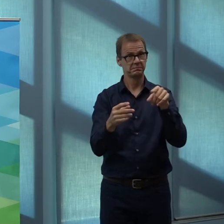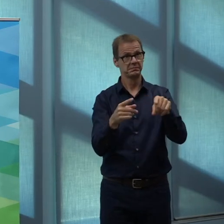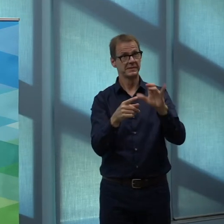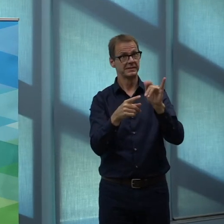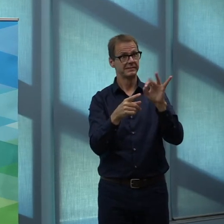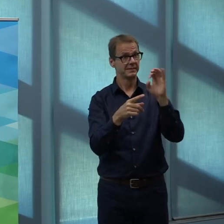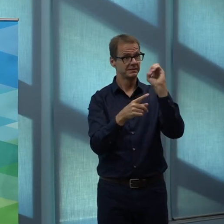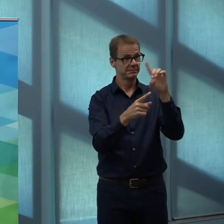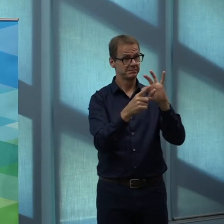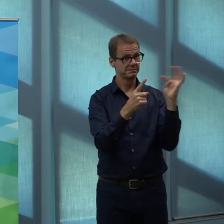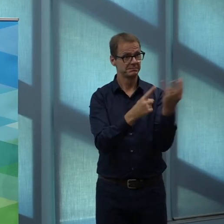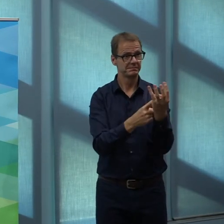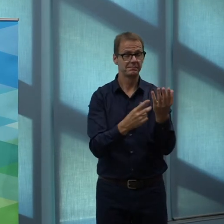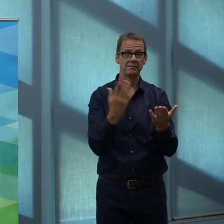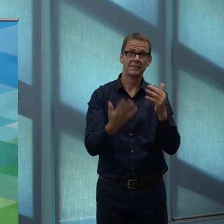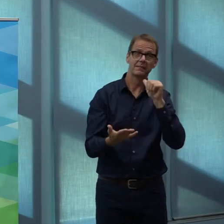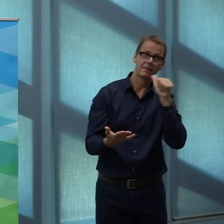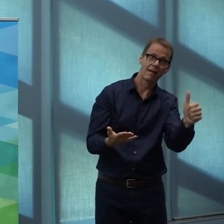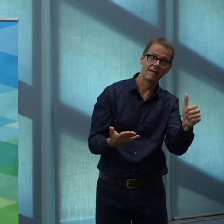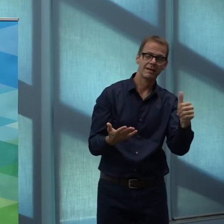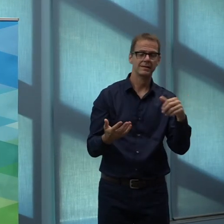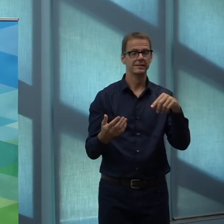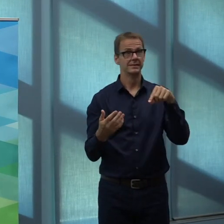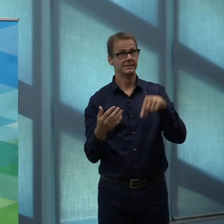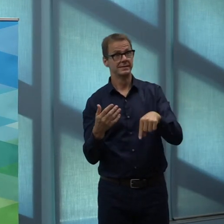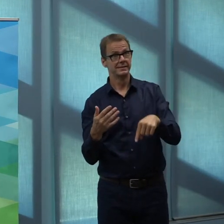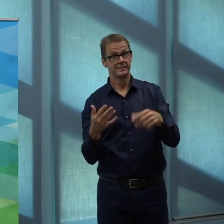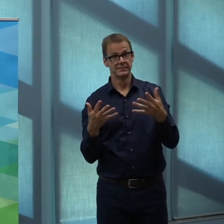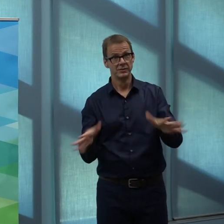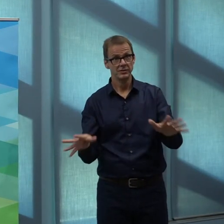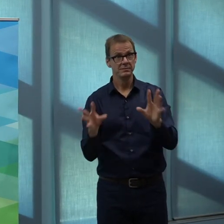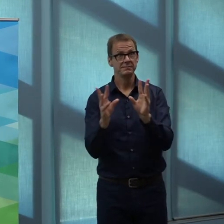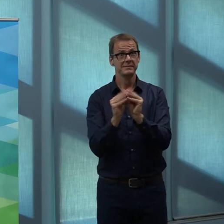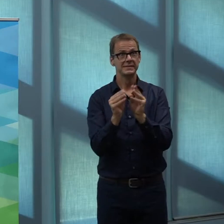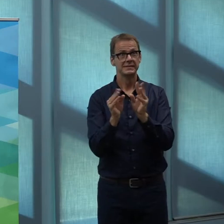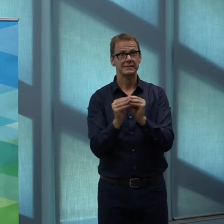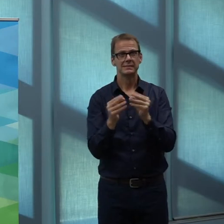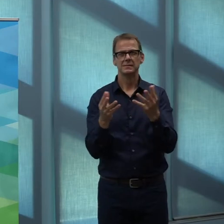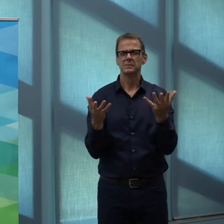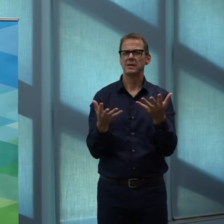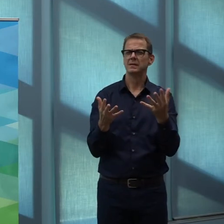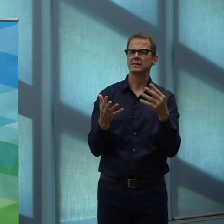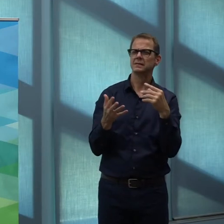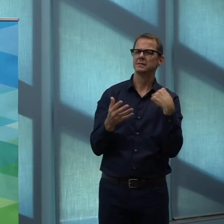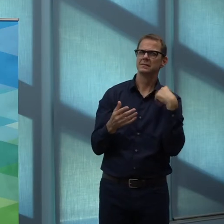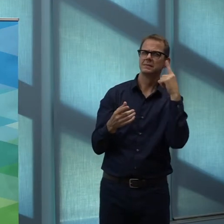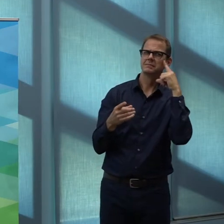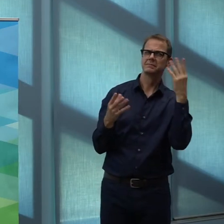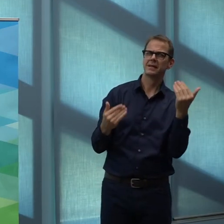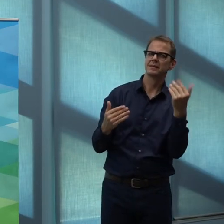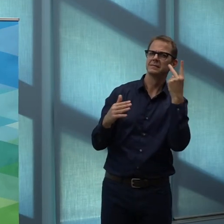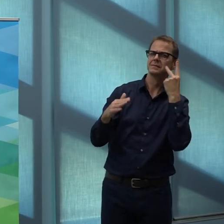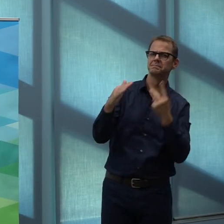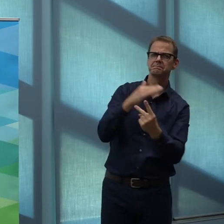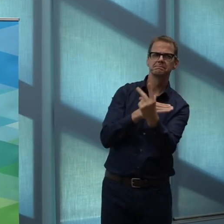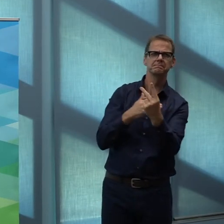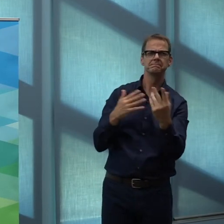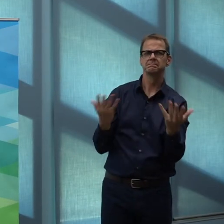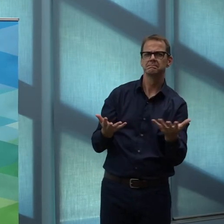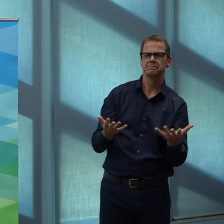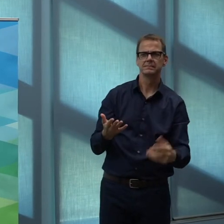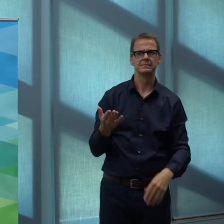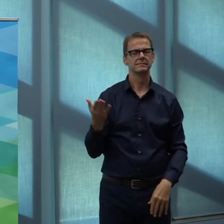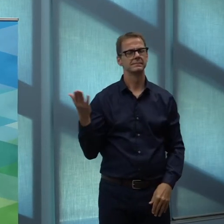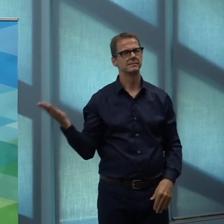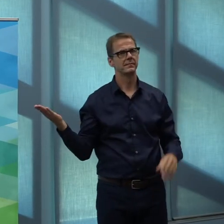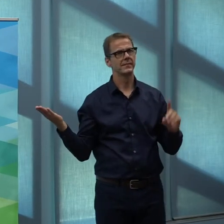people expect at the end of the day? Well, thank you for the question. And it is hard to predict where Council